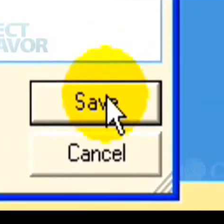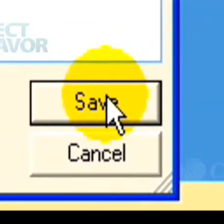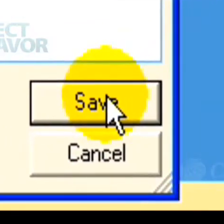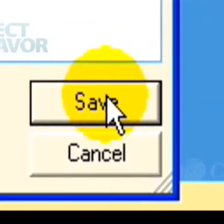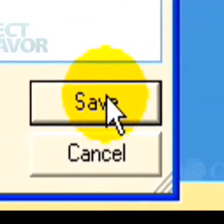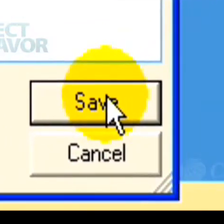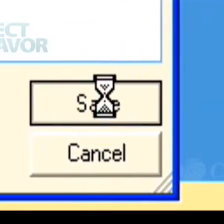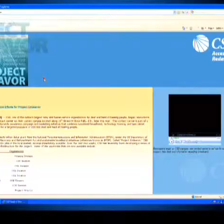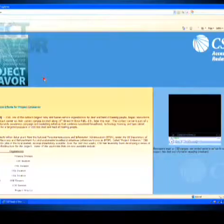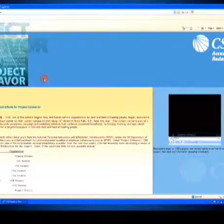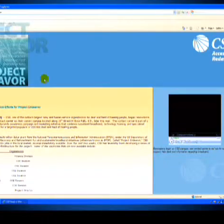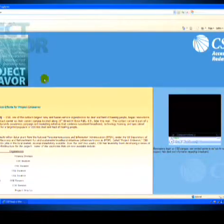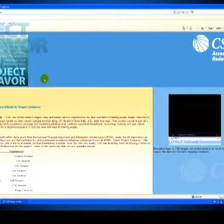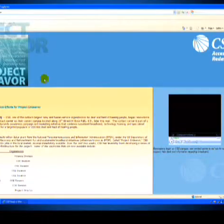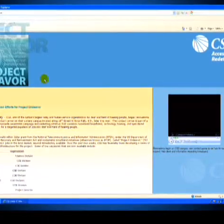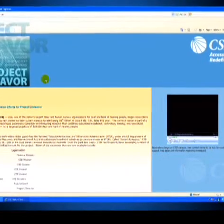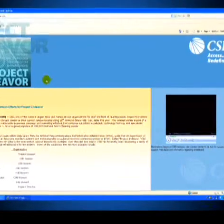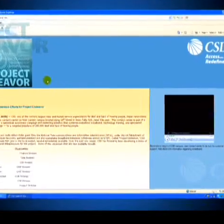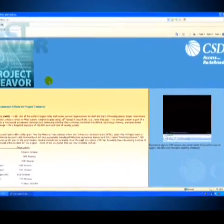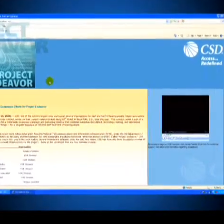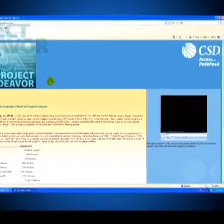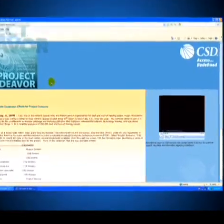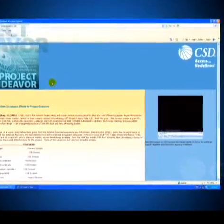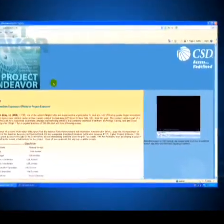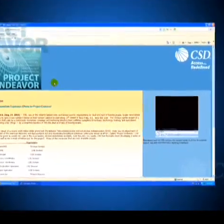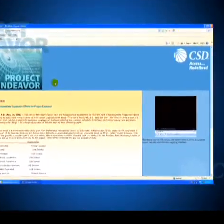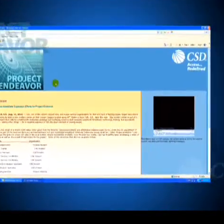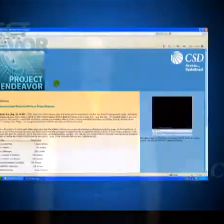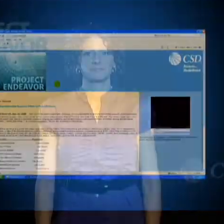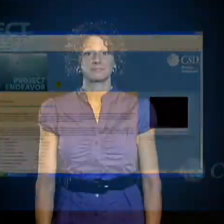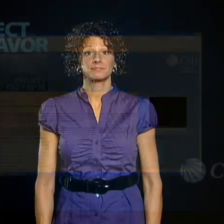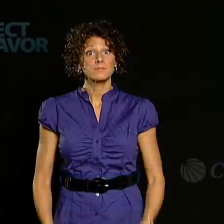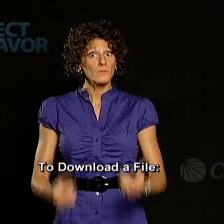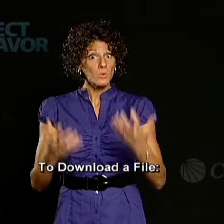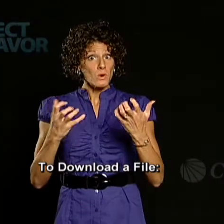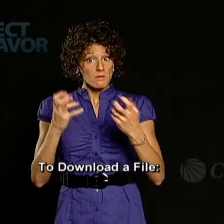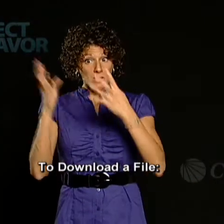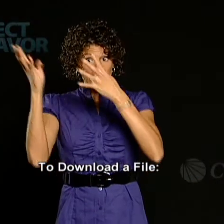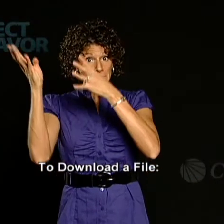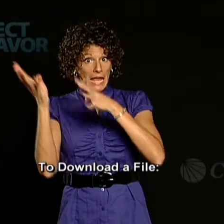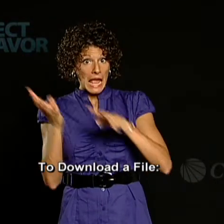began renovation and preparation to open a To download a file,